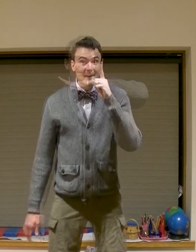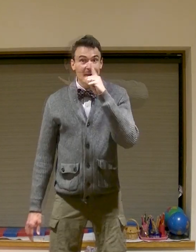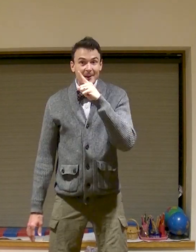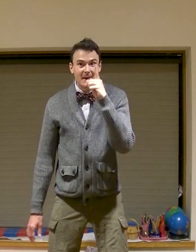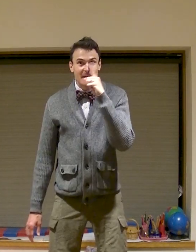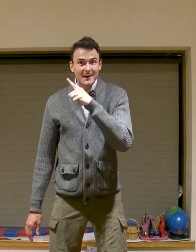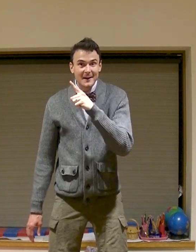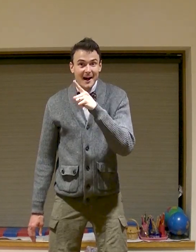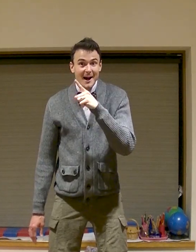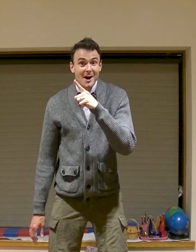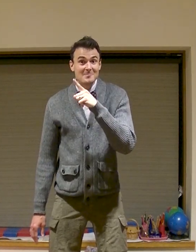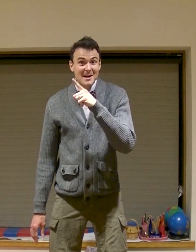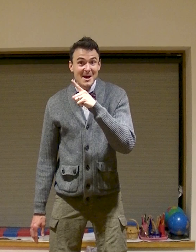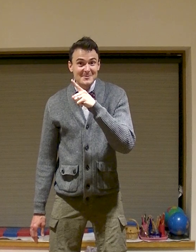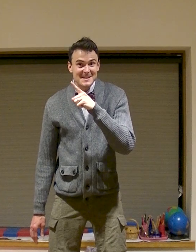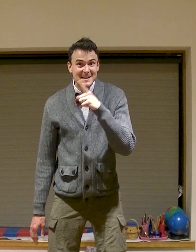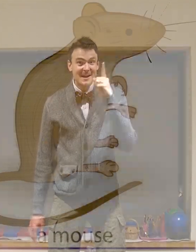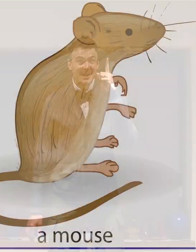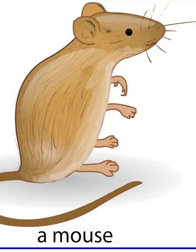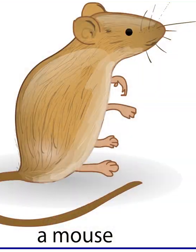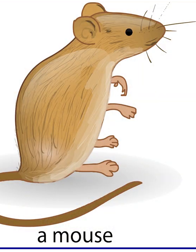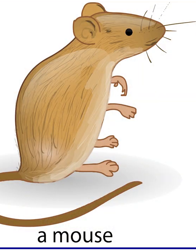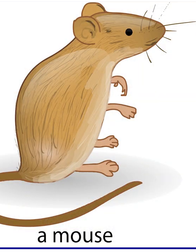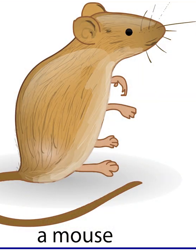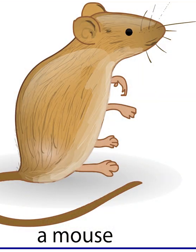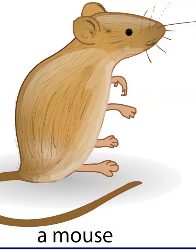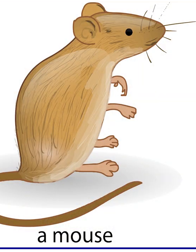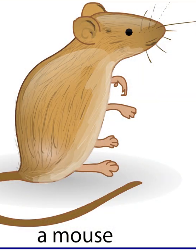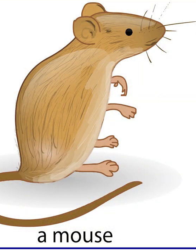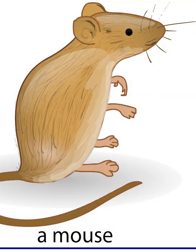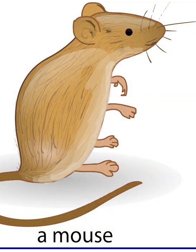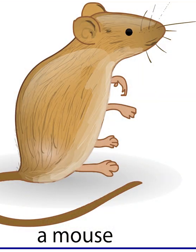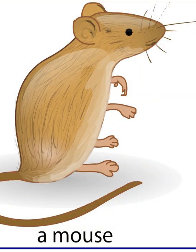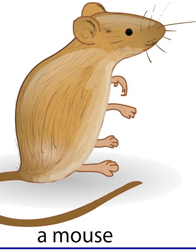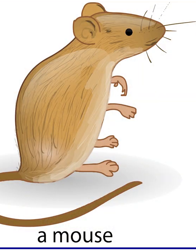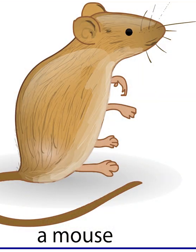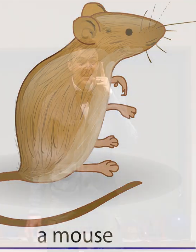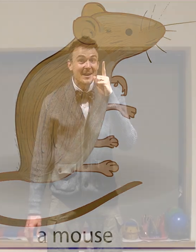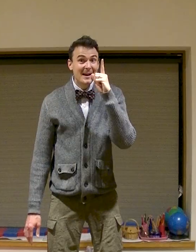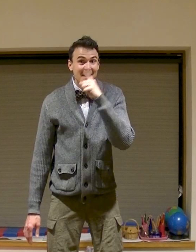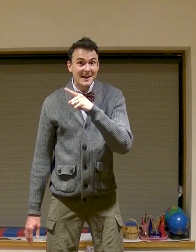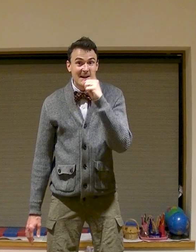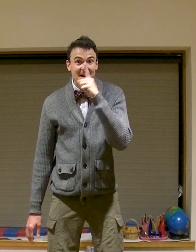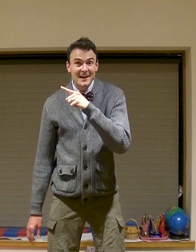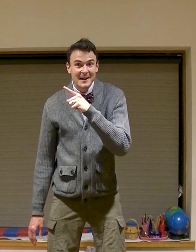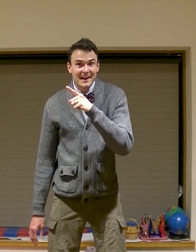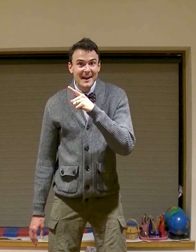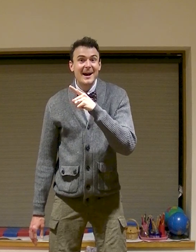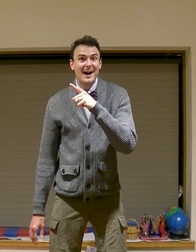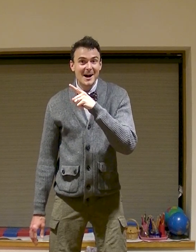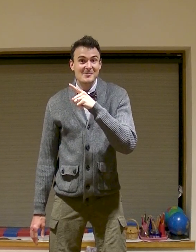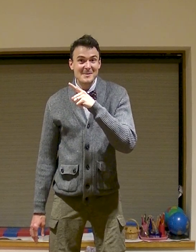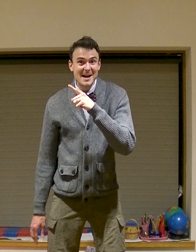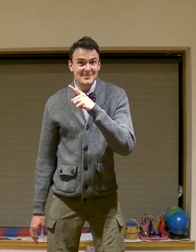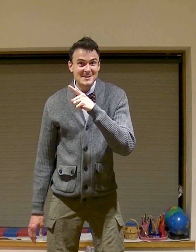a mouse a mouse a mouse